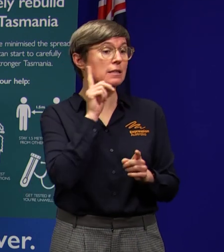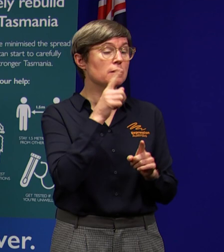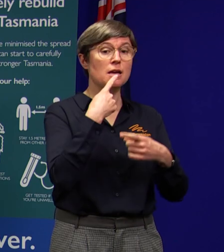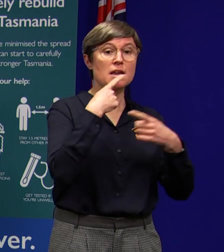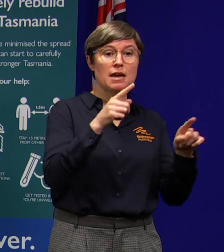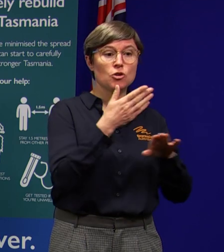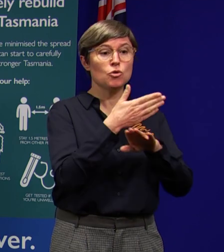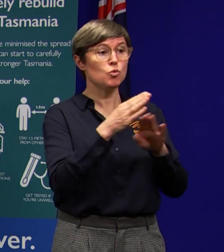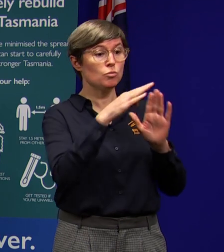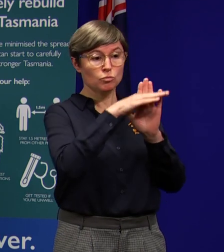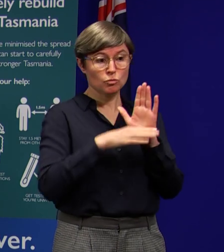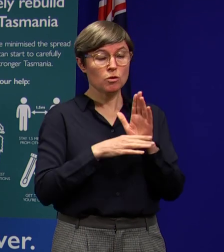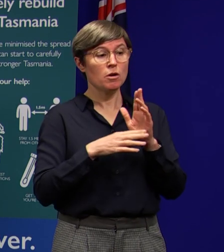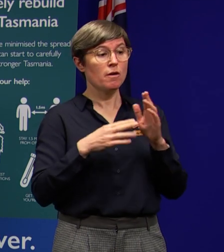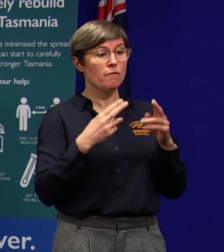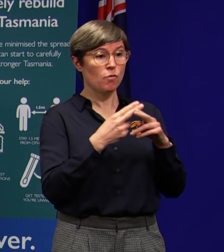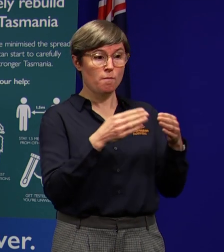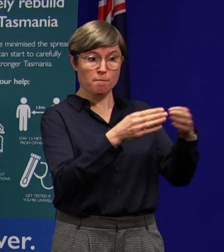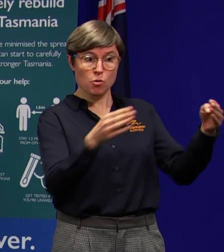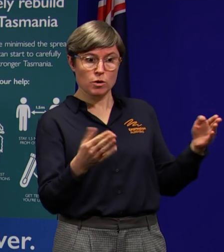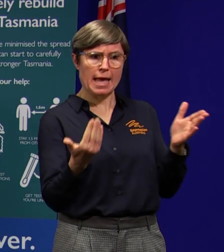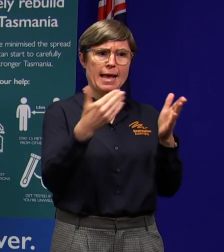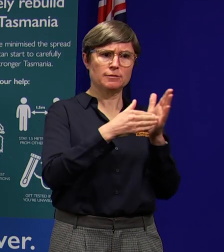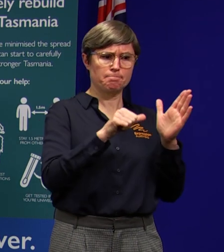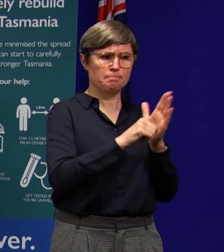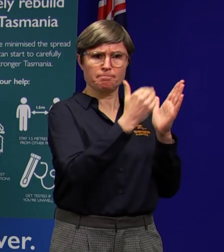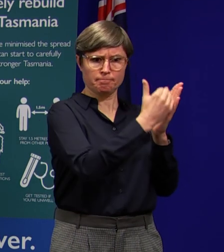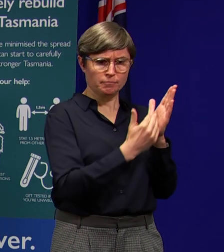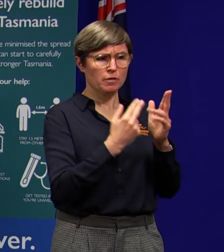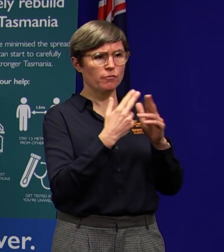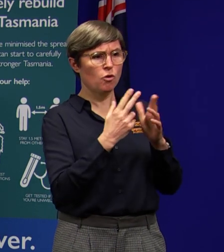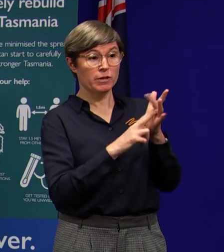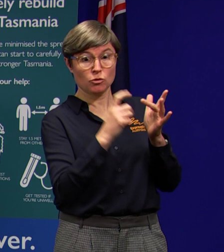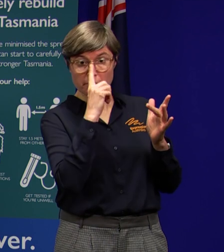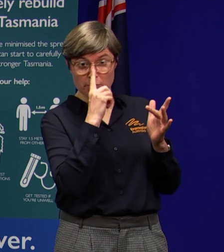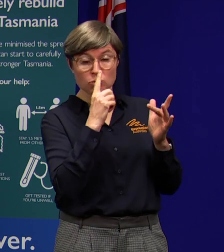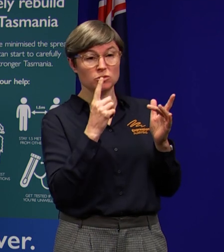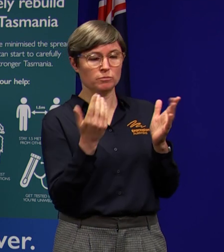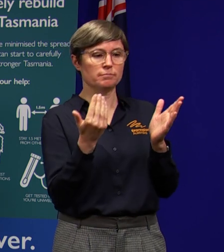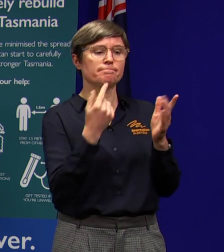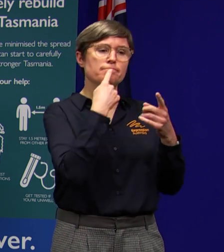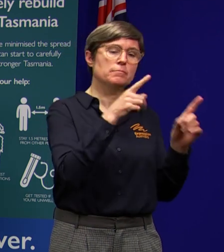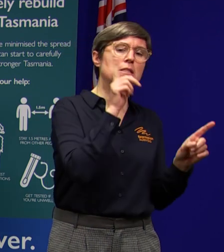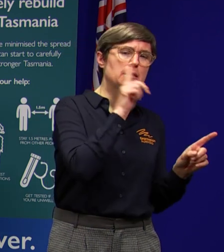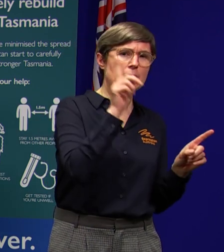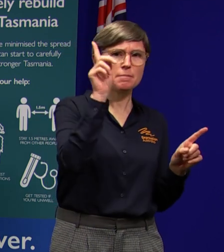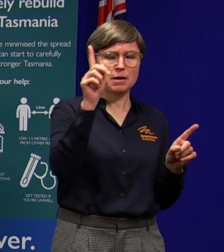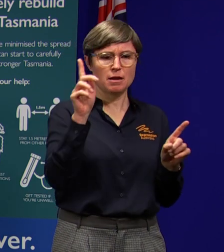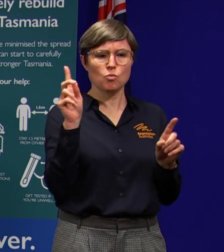strengthen our safety and we obviously must continue to monitor this situation as we move forward.